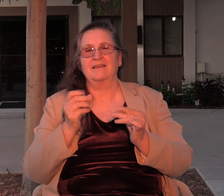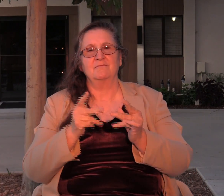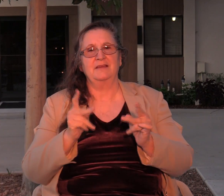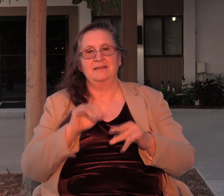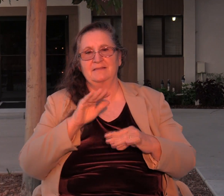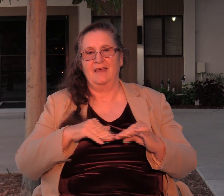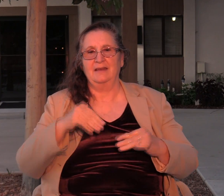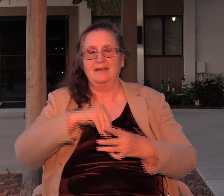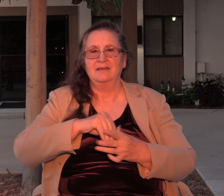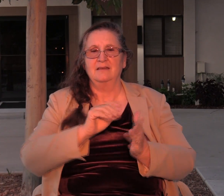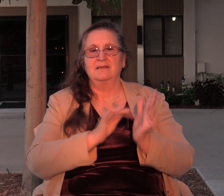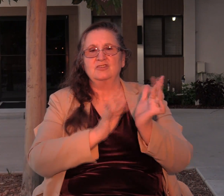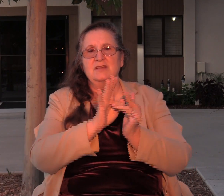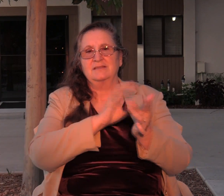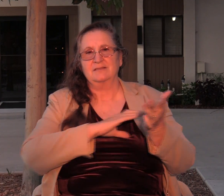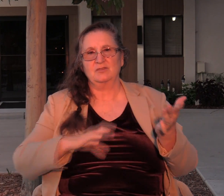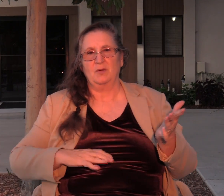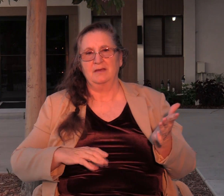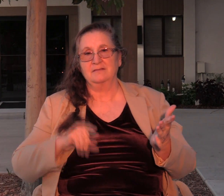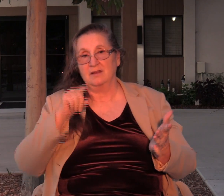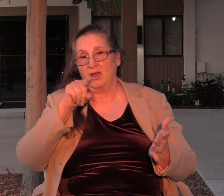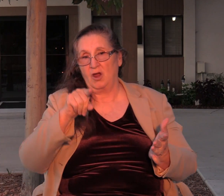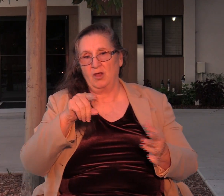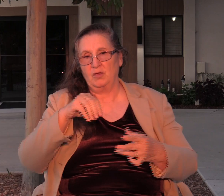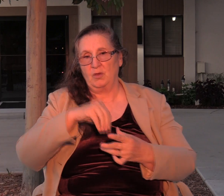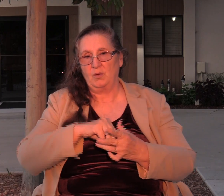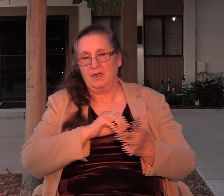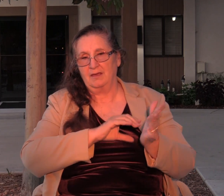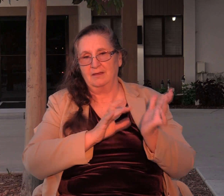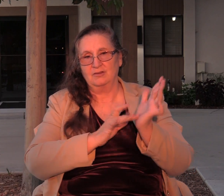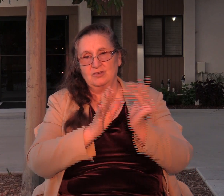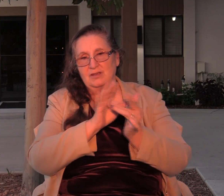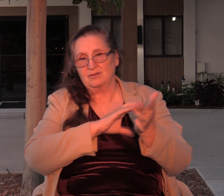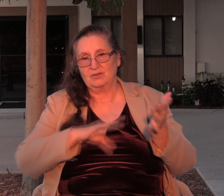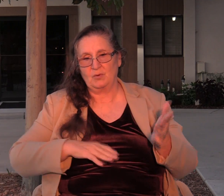and so are you in that tower tonight guys watching at home are you in that tower tonight